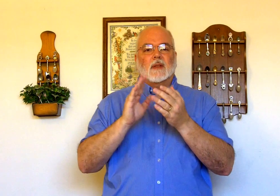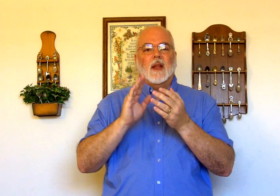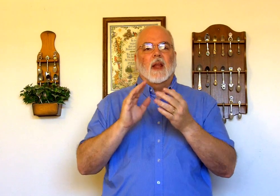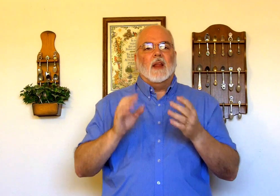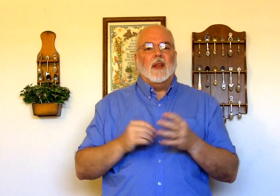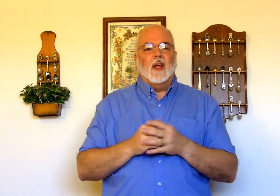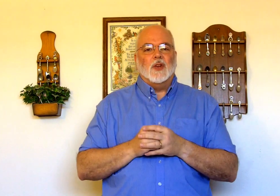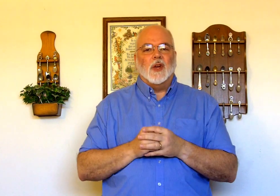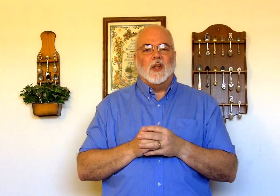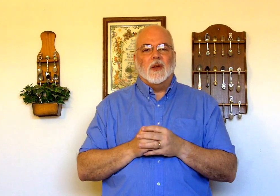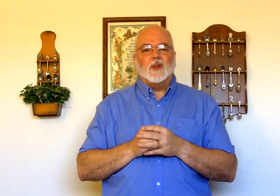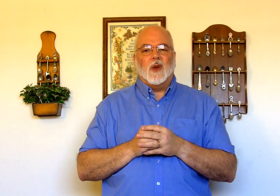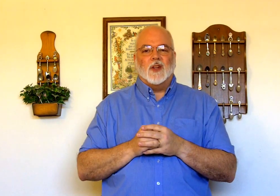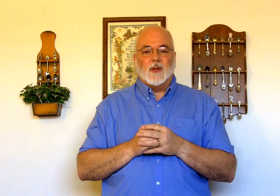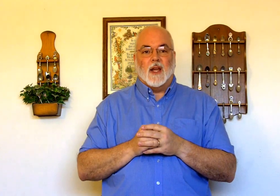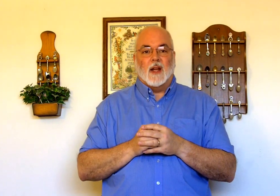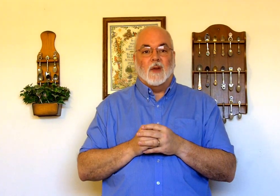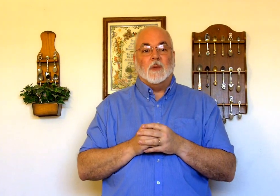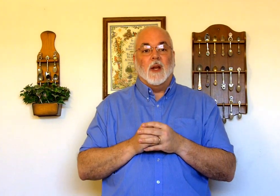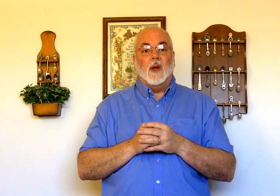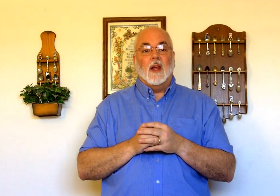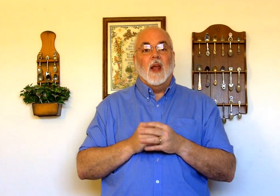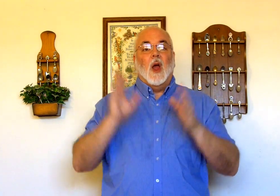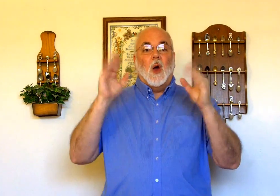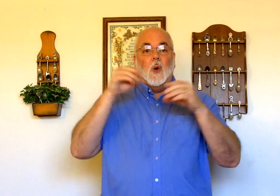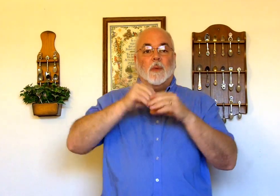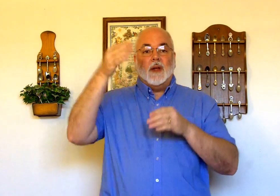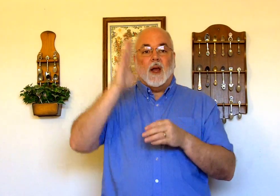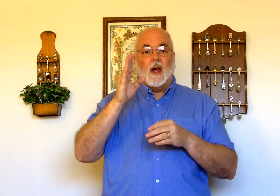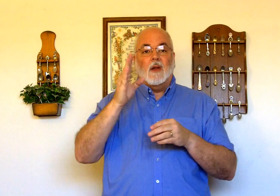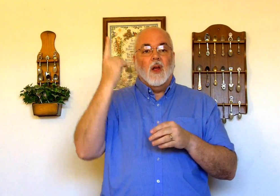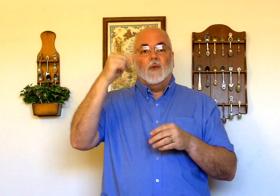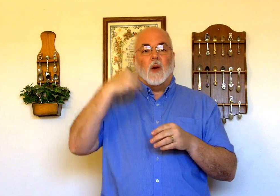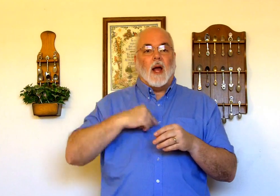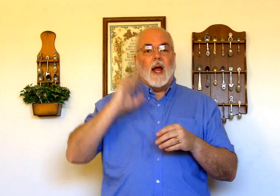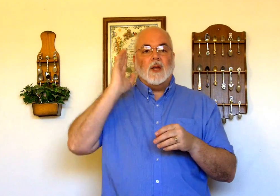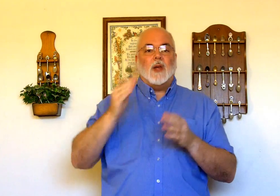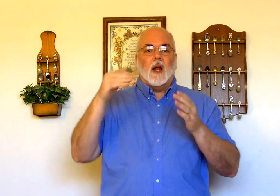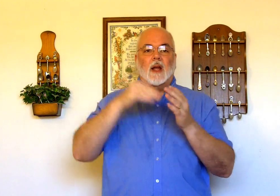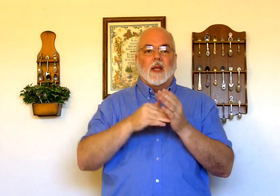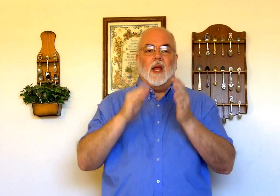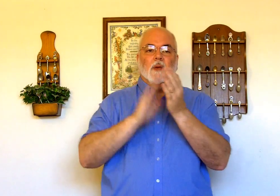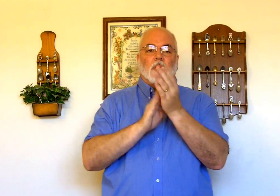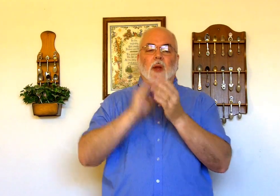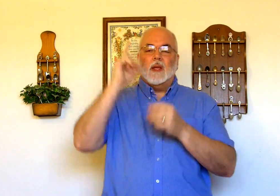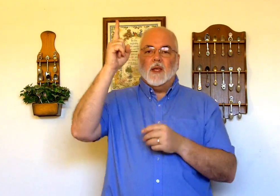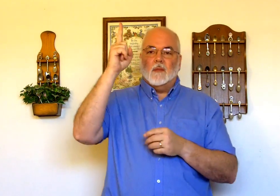the English here is a little bit strange for sign language but anyway hope in God for I shall again praise him